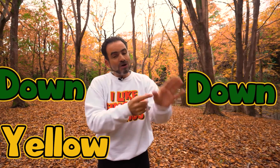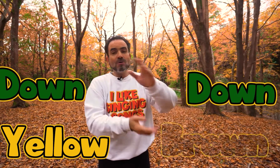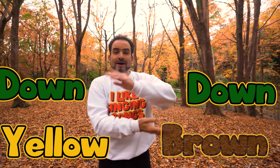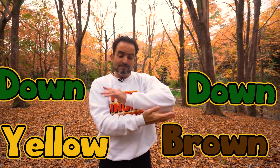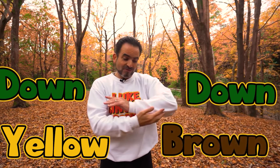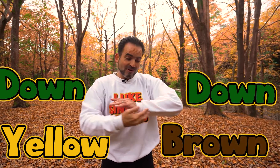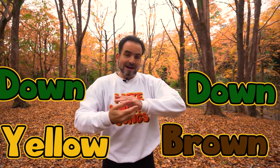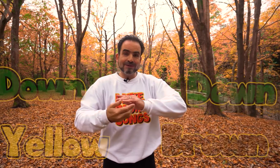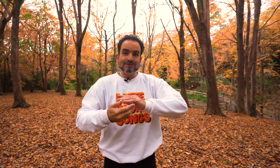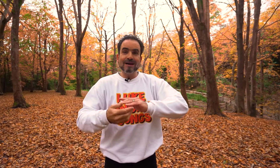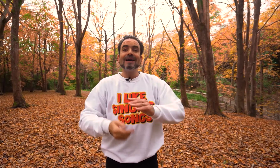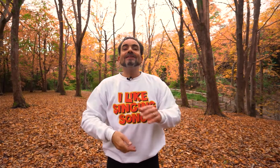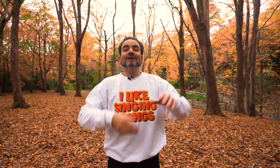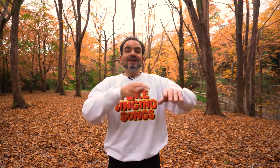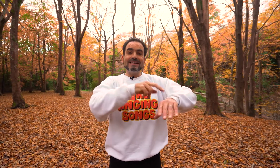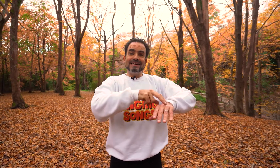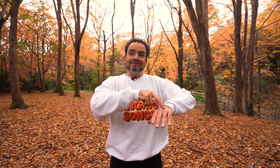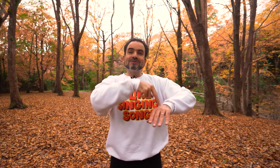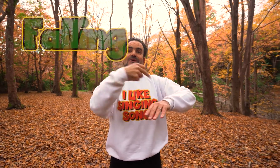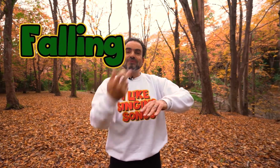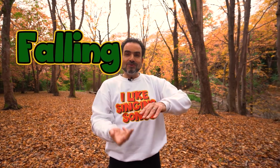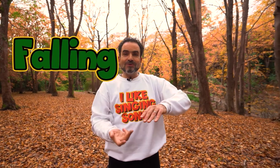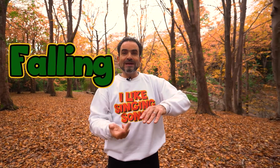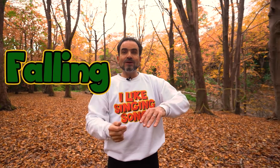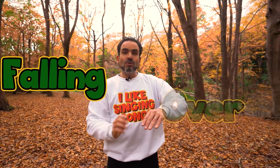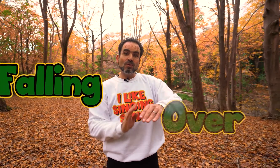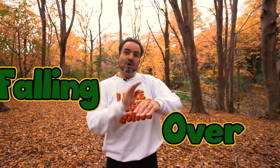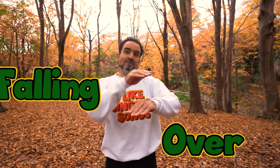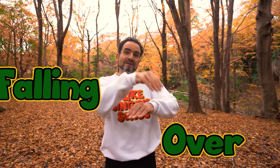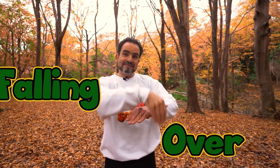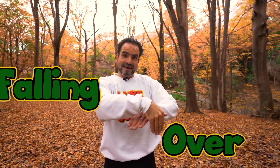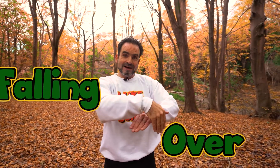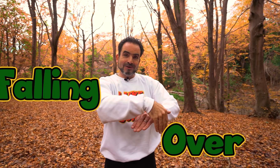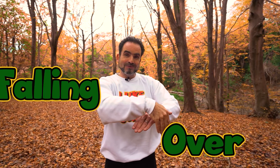and brown the leaves are falling all over town